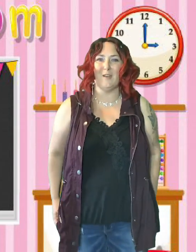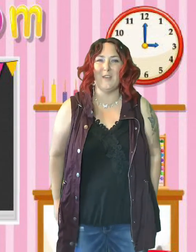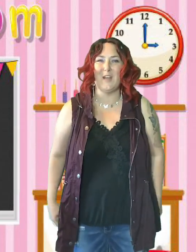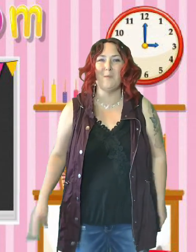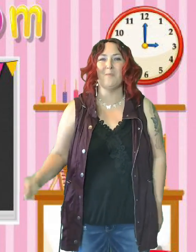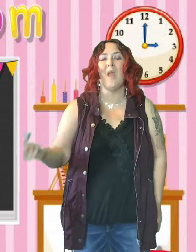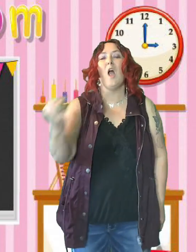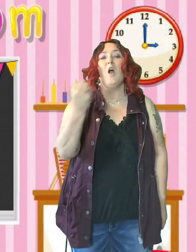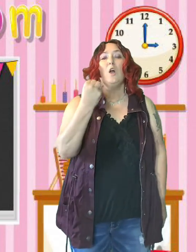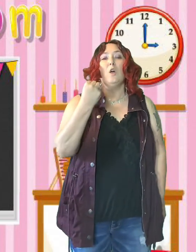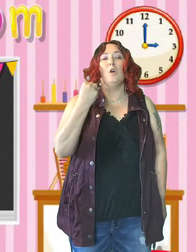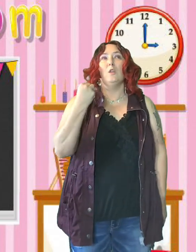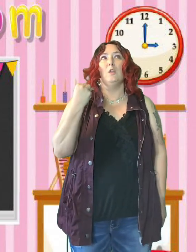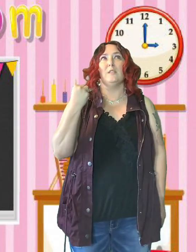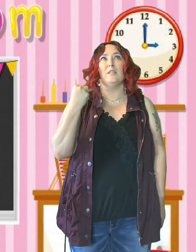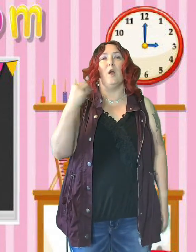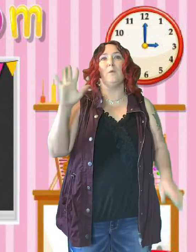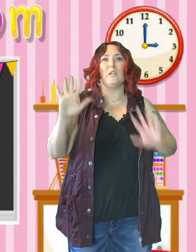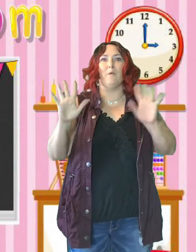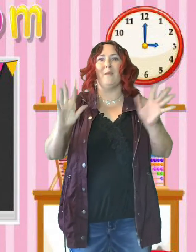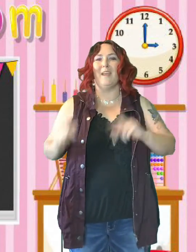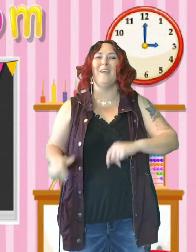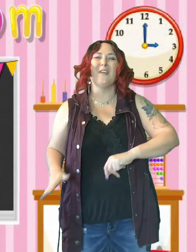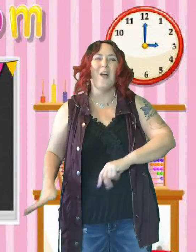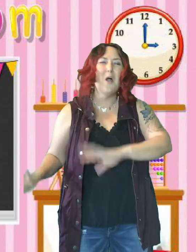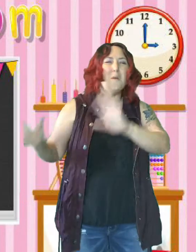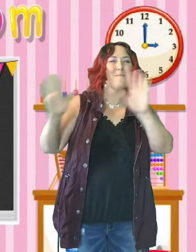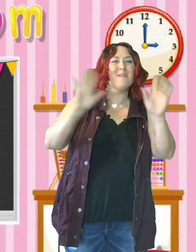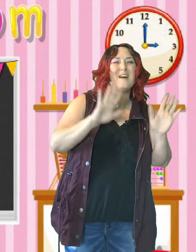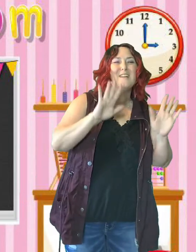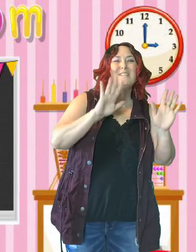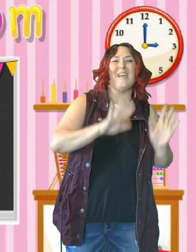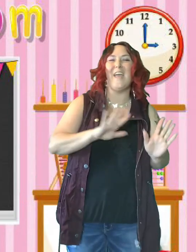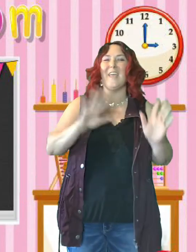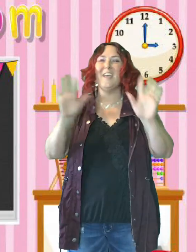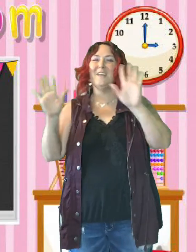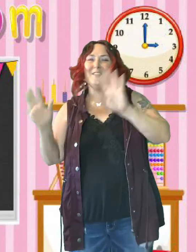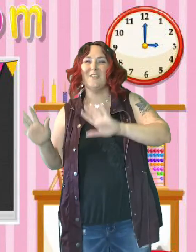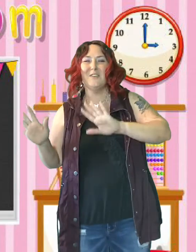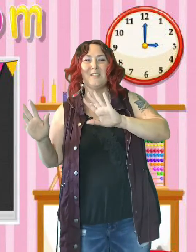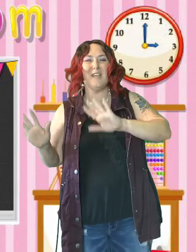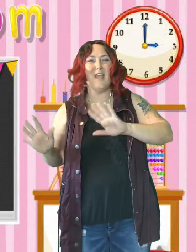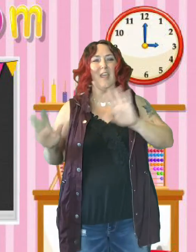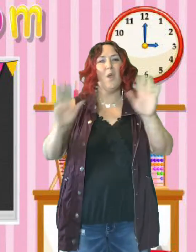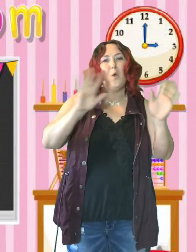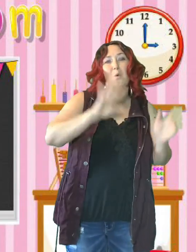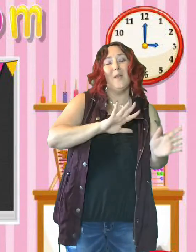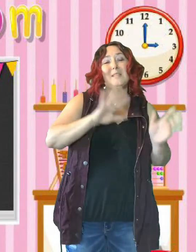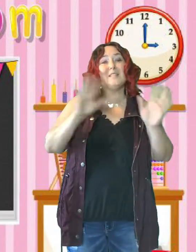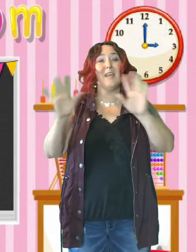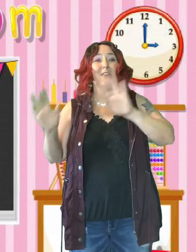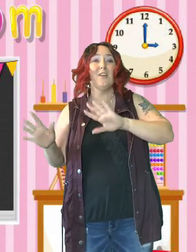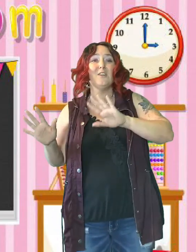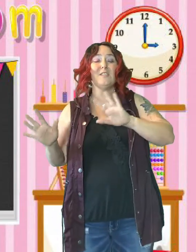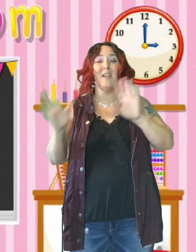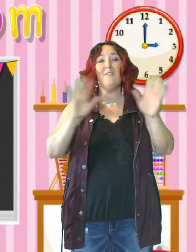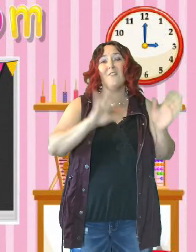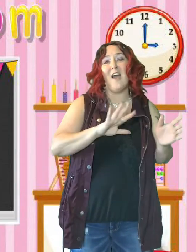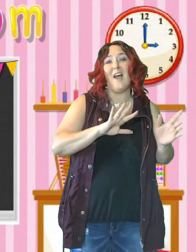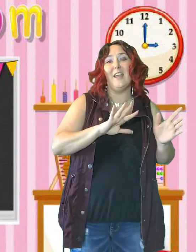Here we go. Let's see. Oh we start with Monday. Here we go. Monday. Tuesday. Wednesday. Thursday. Friday.